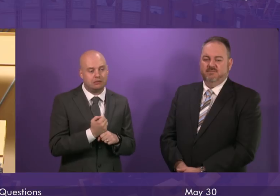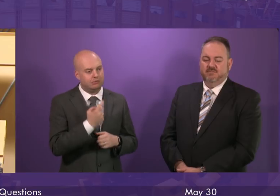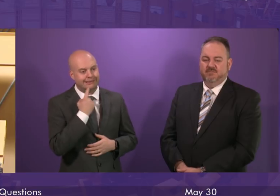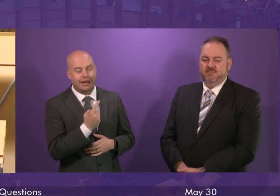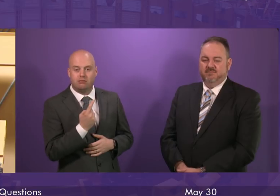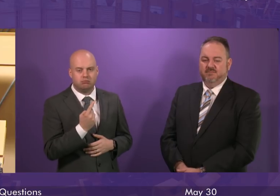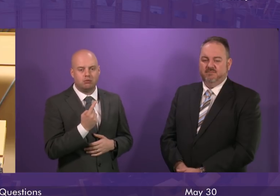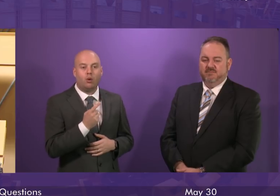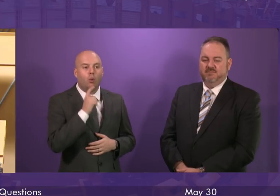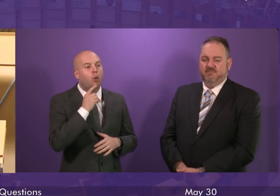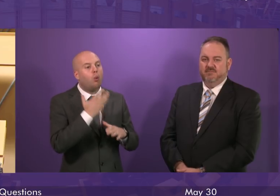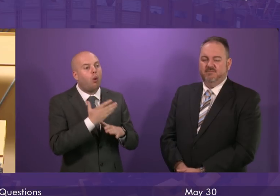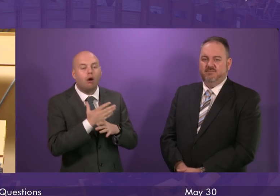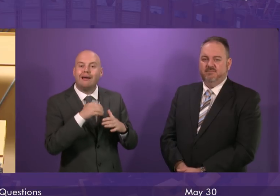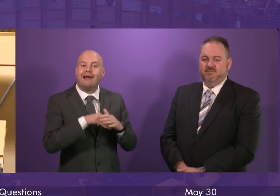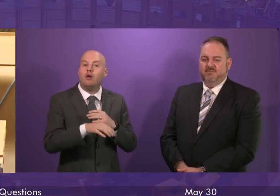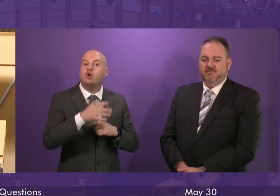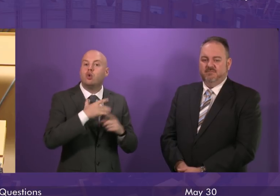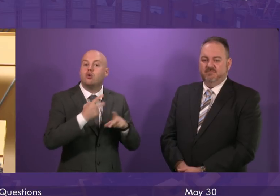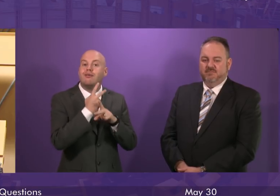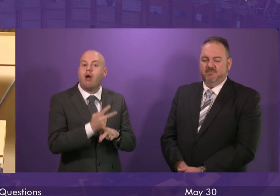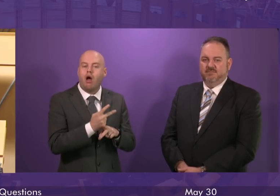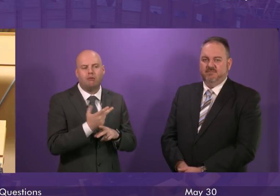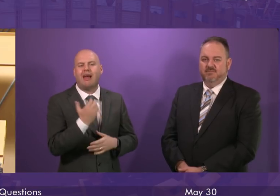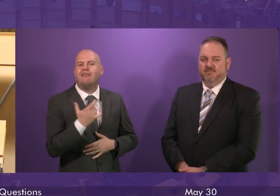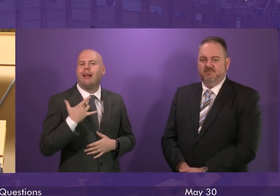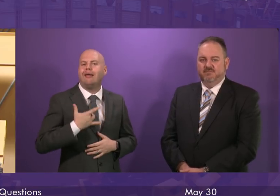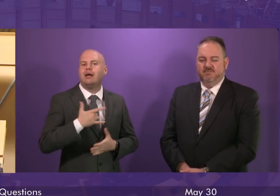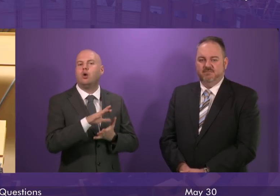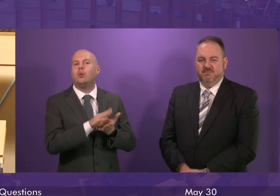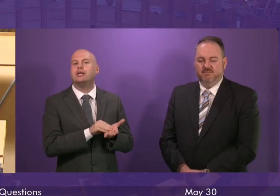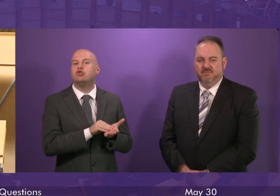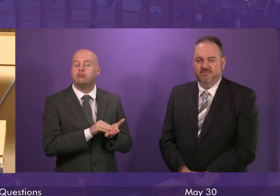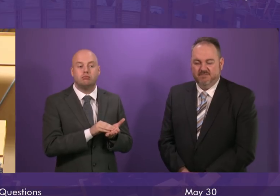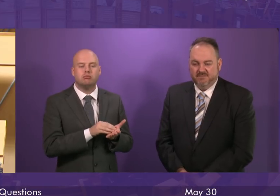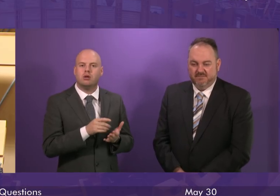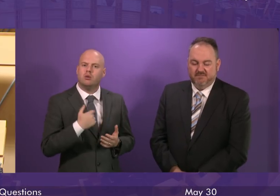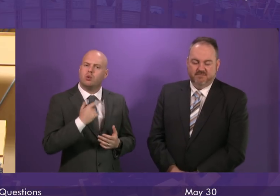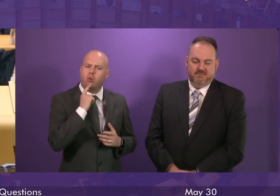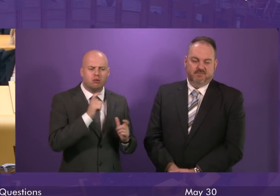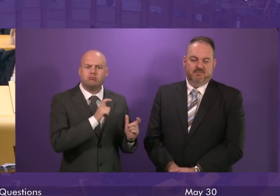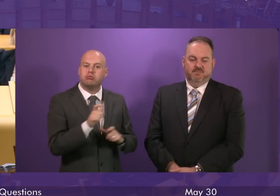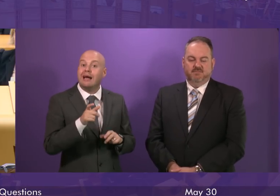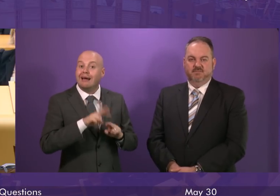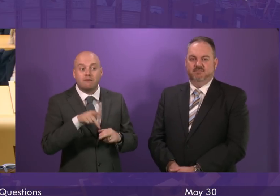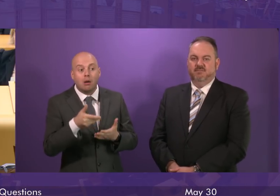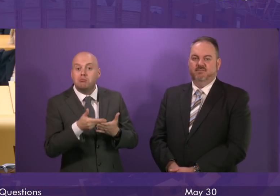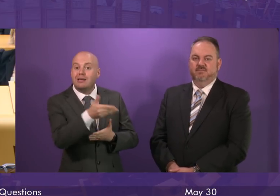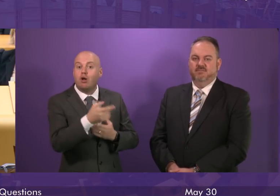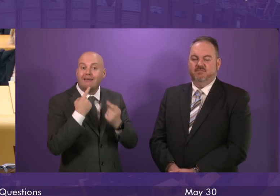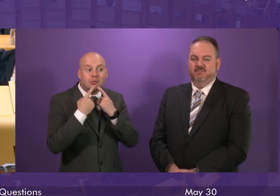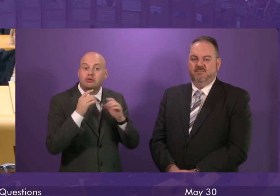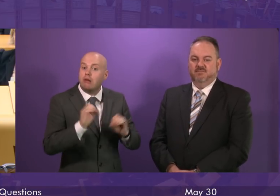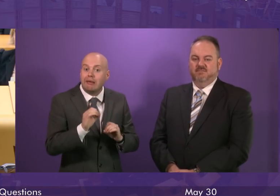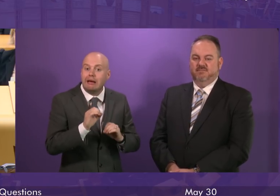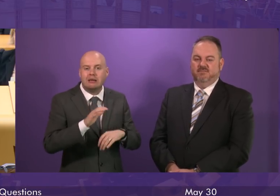for workers in social care and we are pursuing and will continue to pursue providers who are not passing that on, whether they are private sector providers or